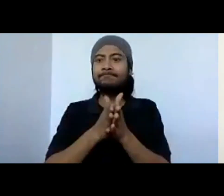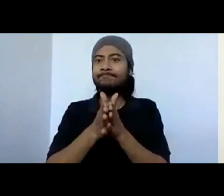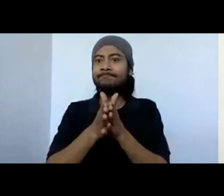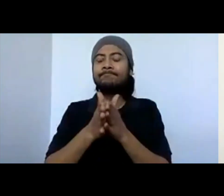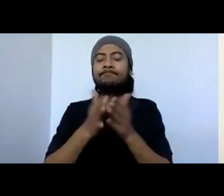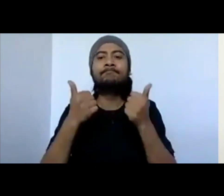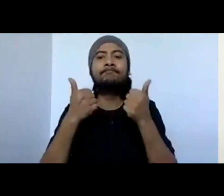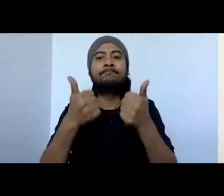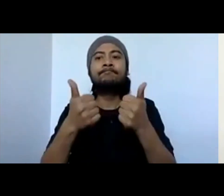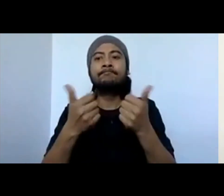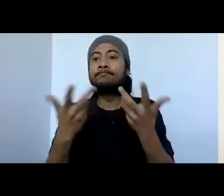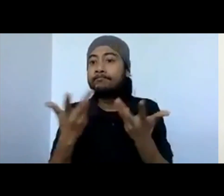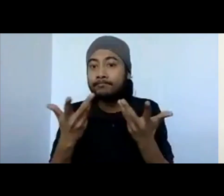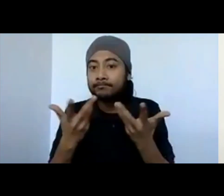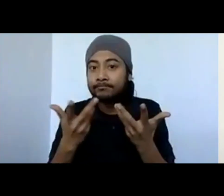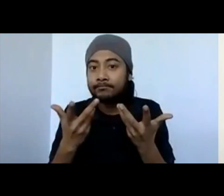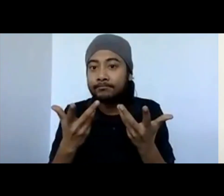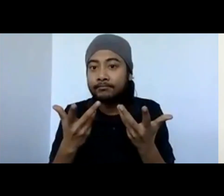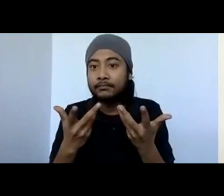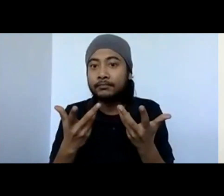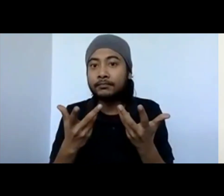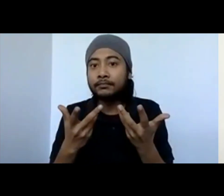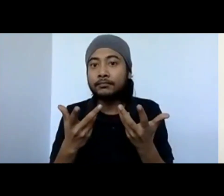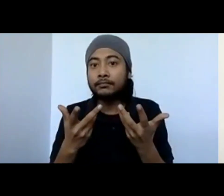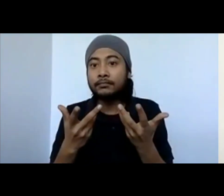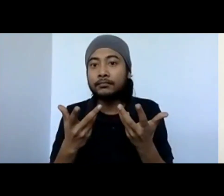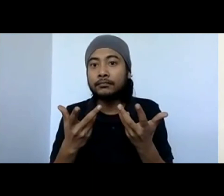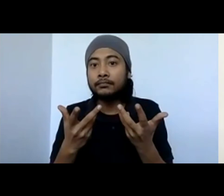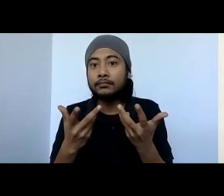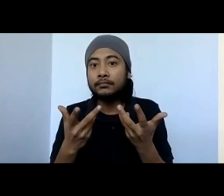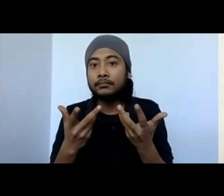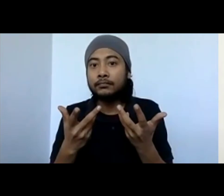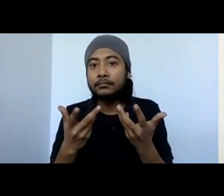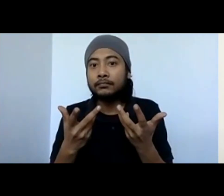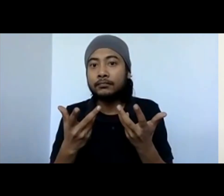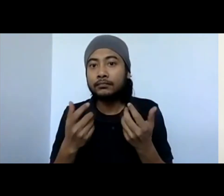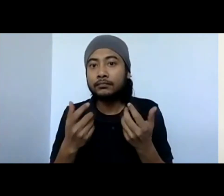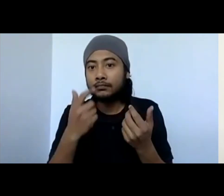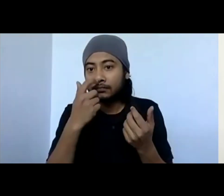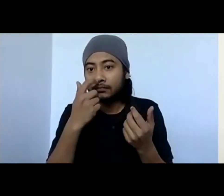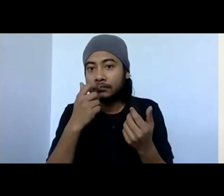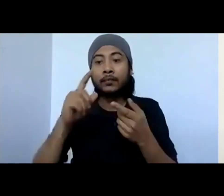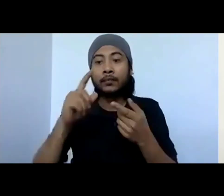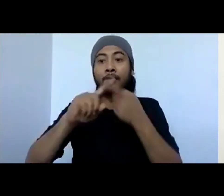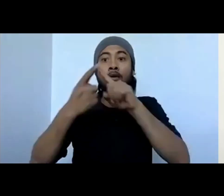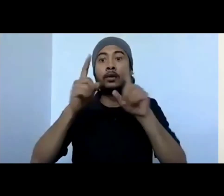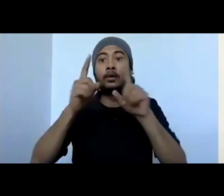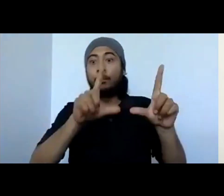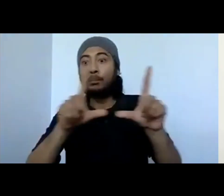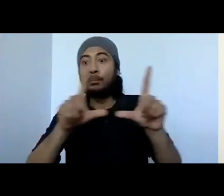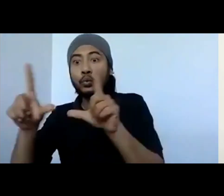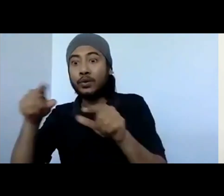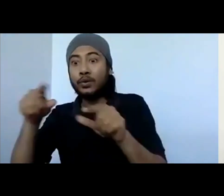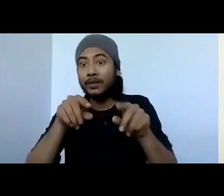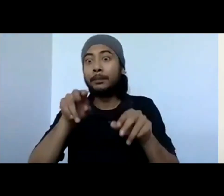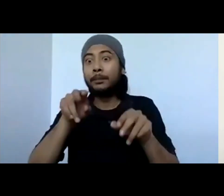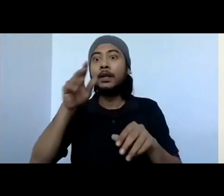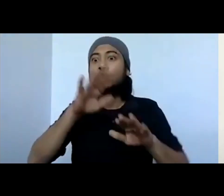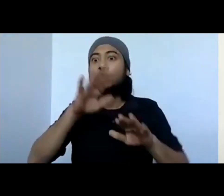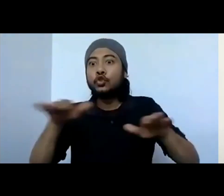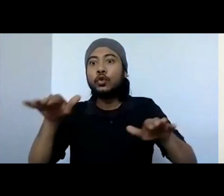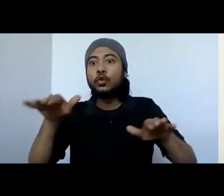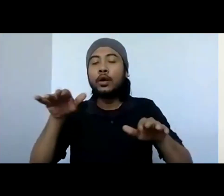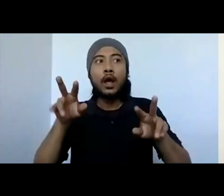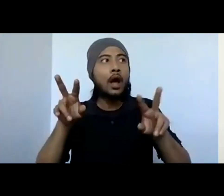academic, you know, stuff that goes on in the museum. Children walk into the museum and there's a